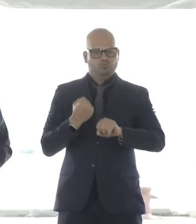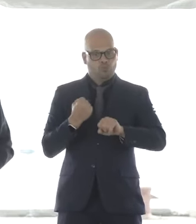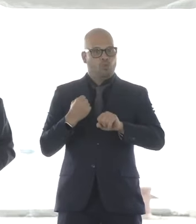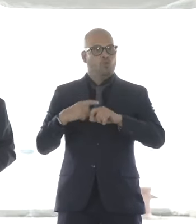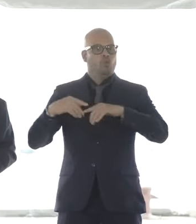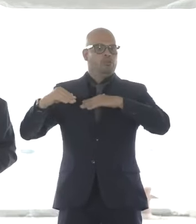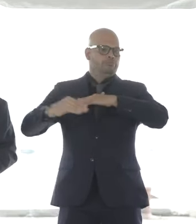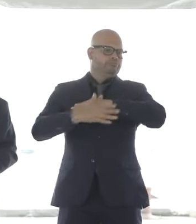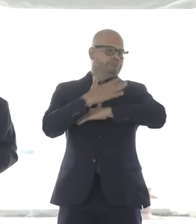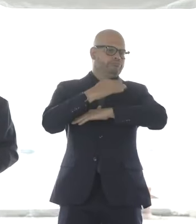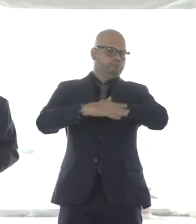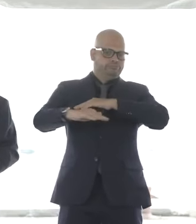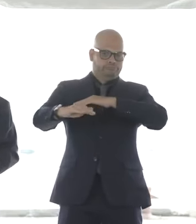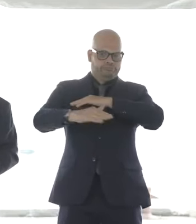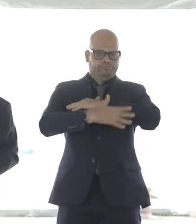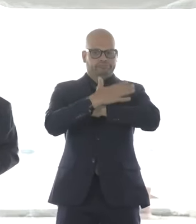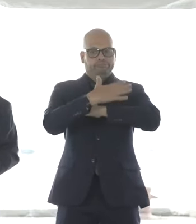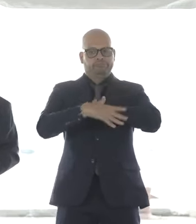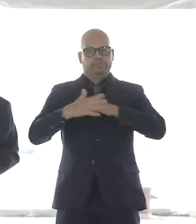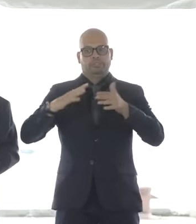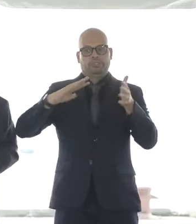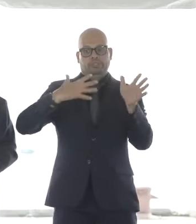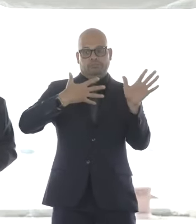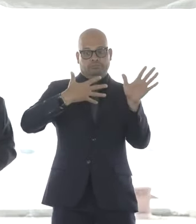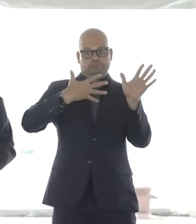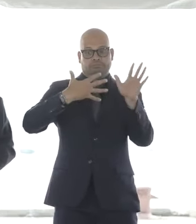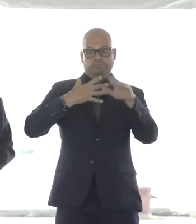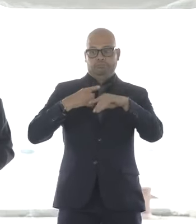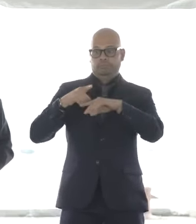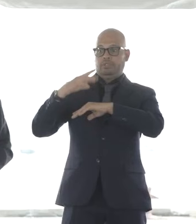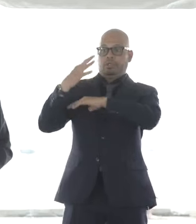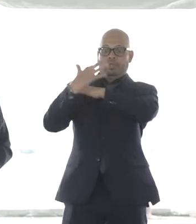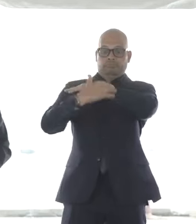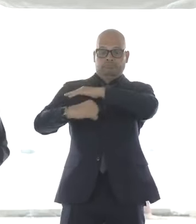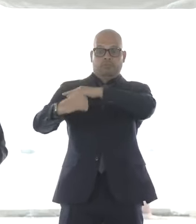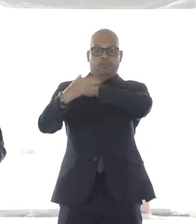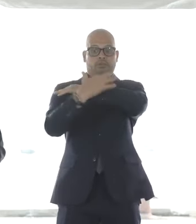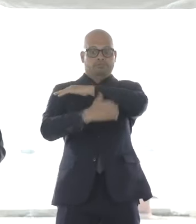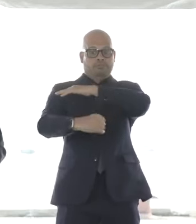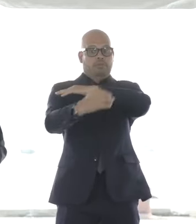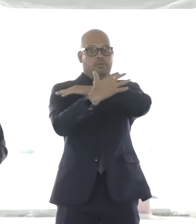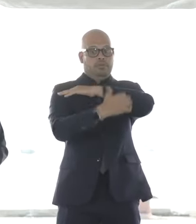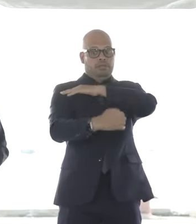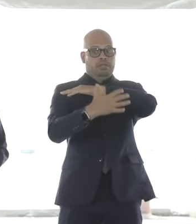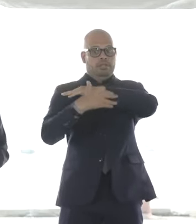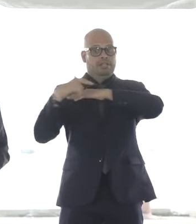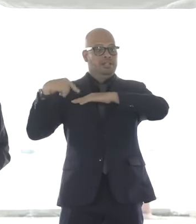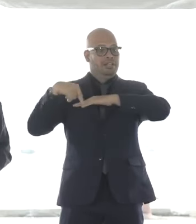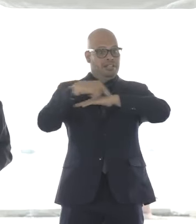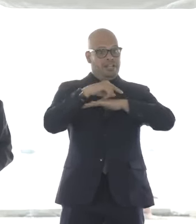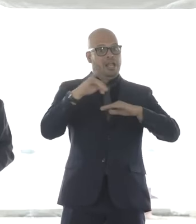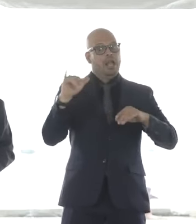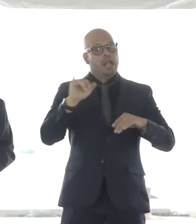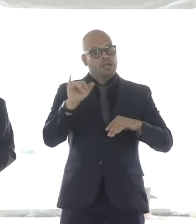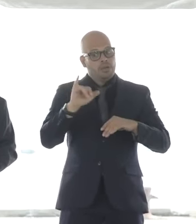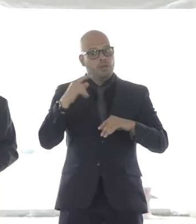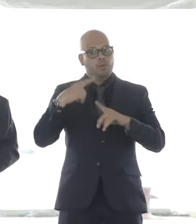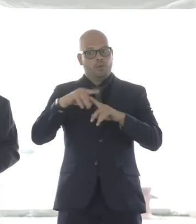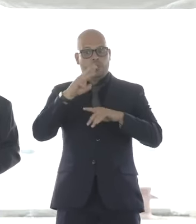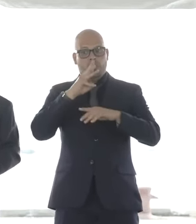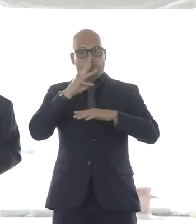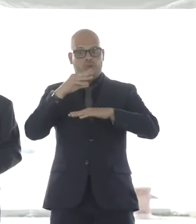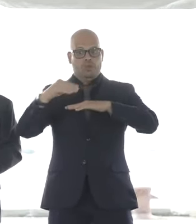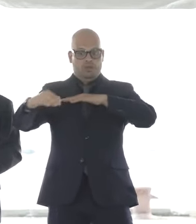in the Juniper Point neighborhood, which had stood for decades. That same storm surge inundated homes around Collins Cove